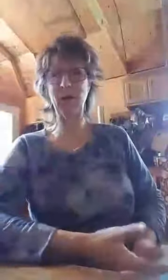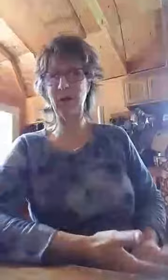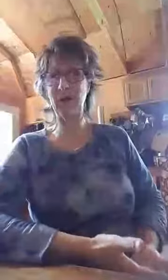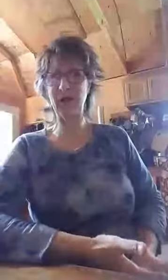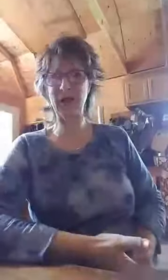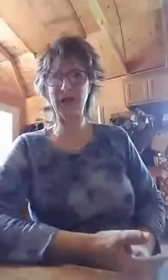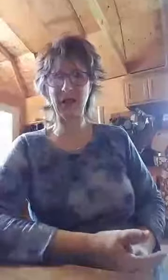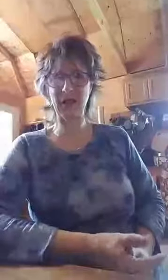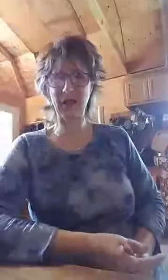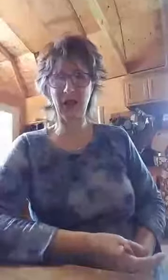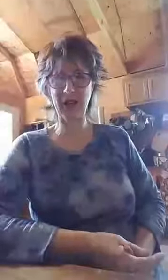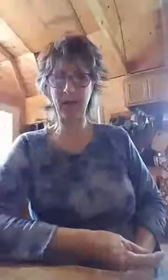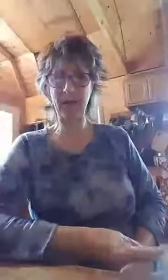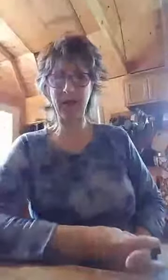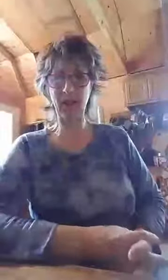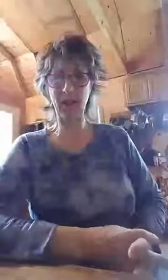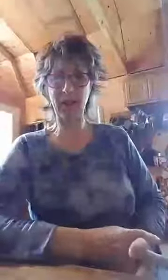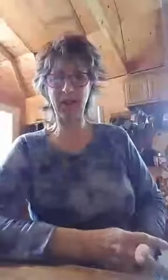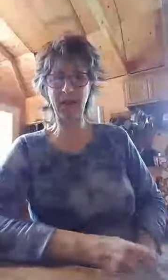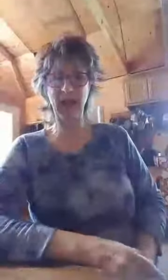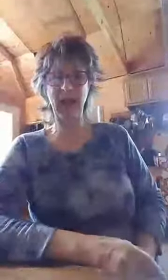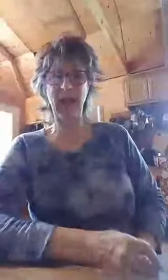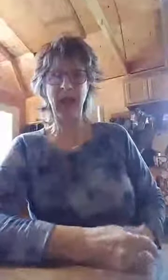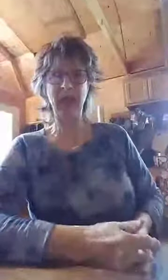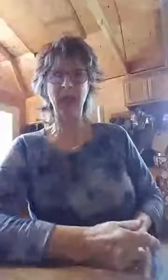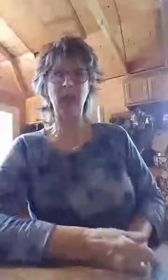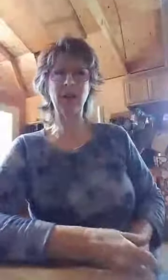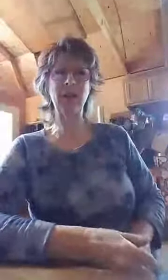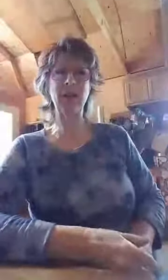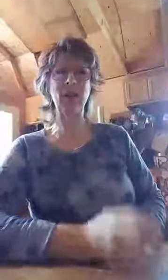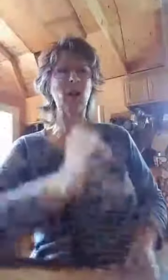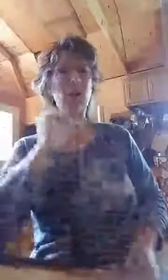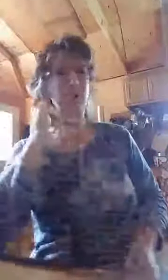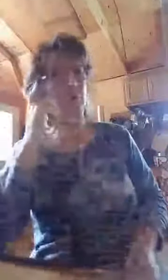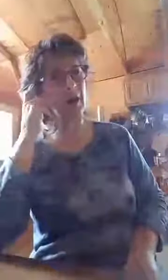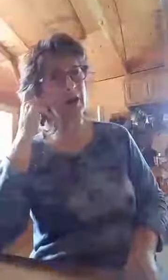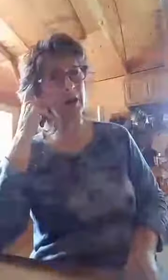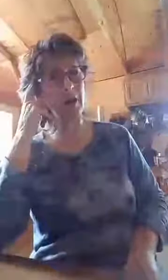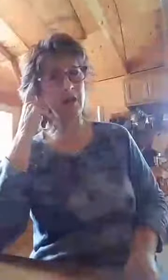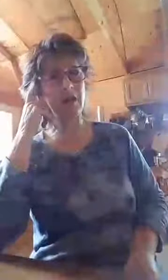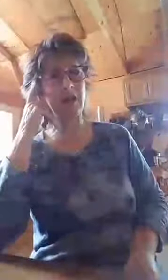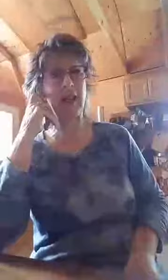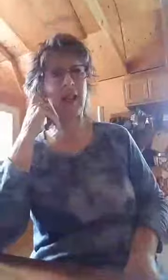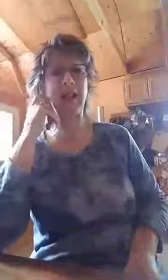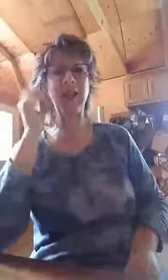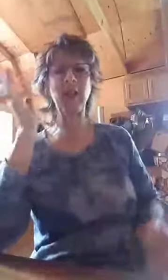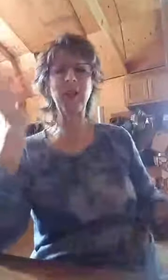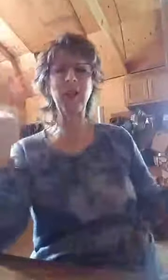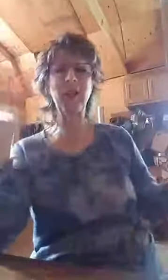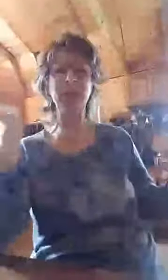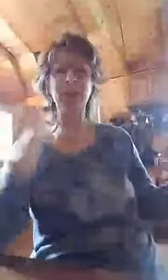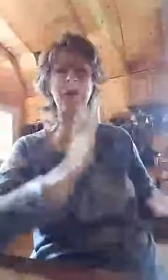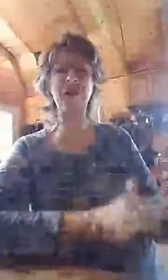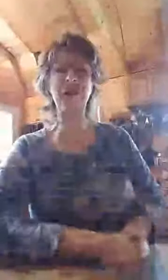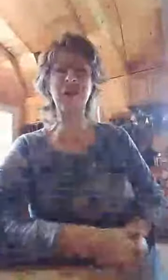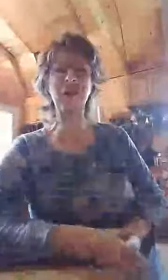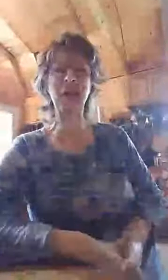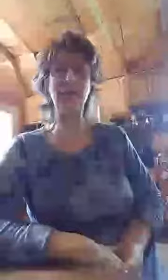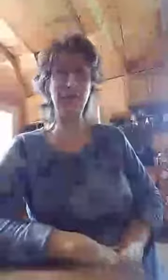revelations that God has been giving me as far as our brain goes. And I know it's early in the morning so a lot of you